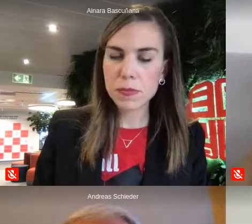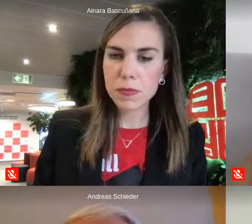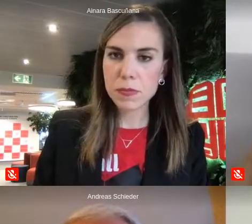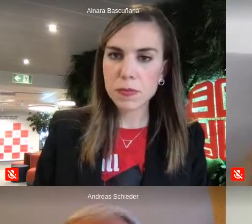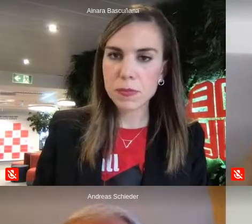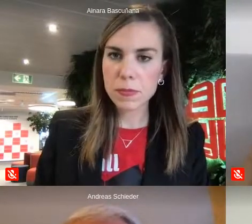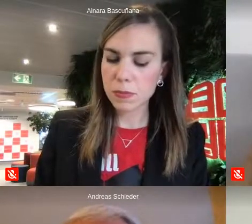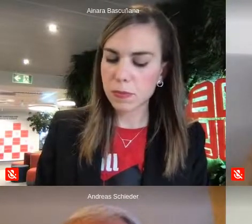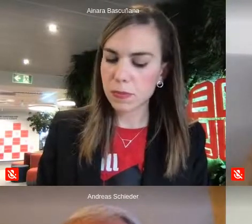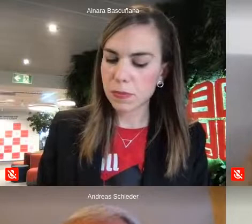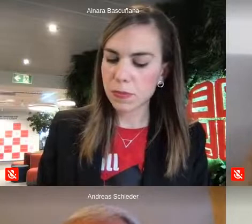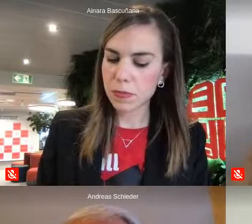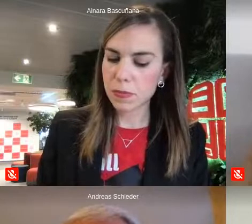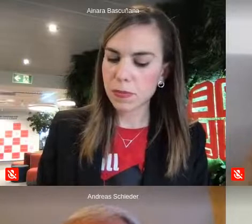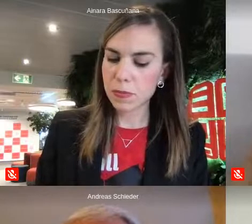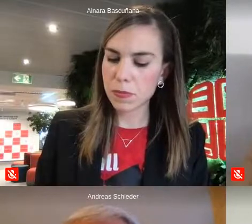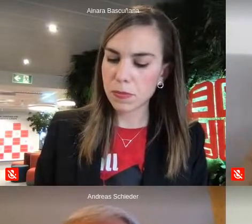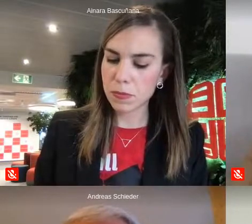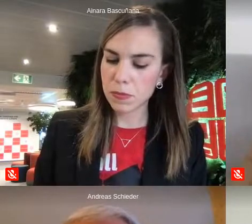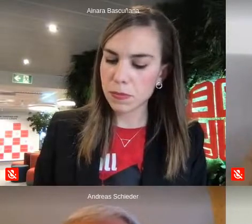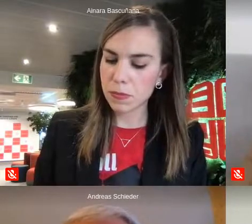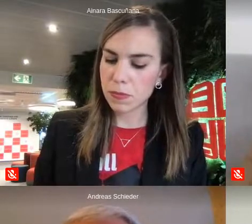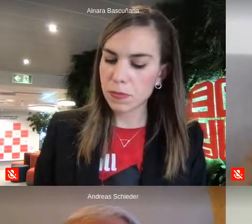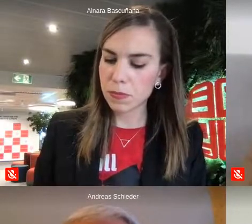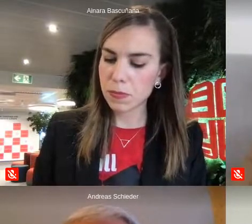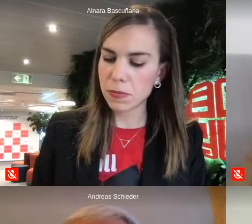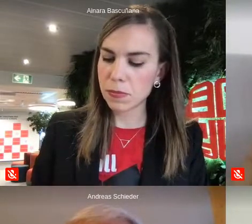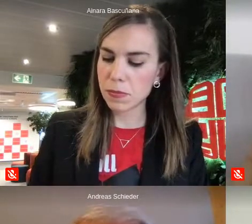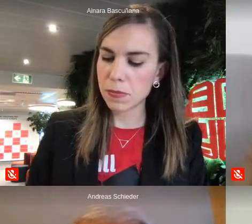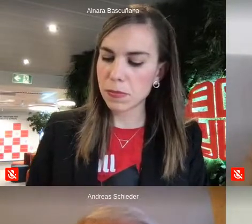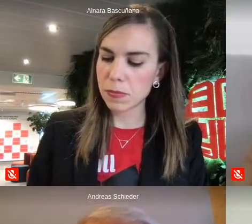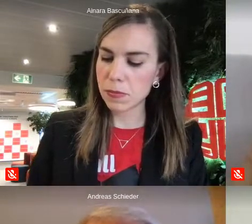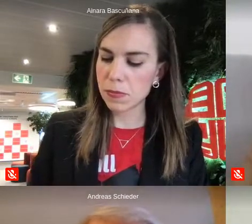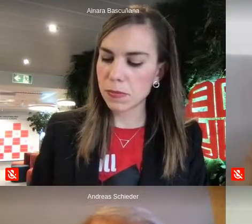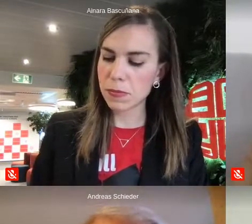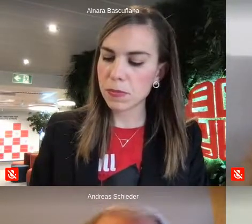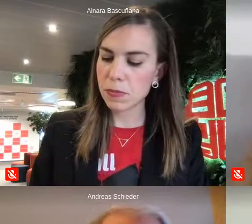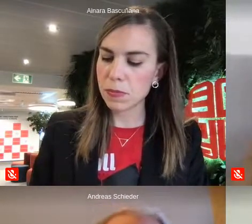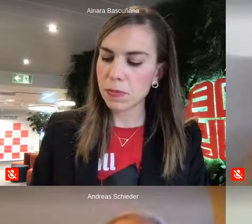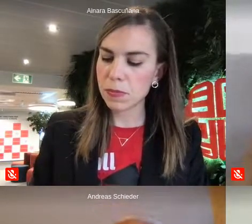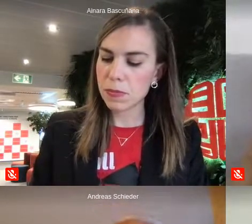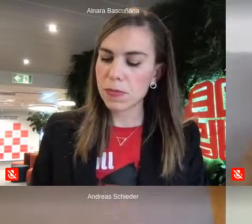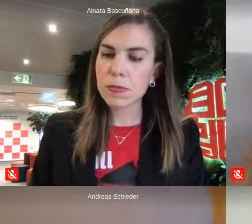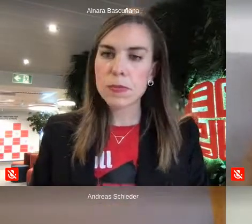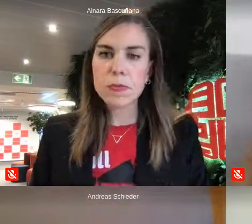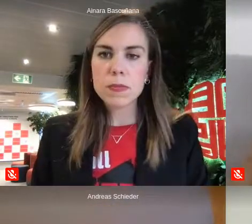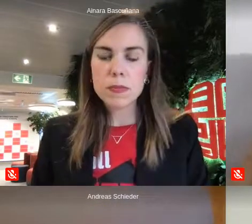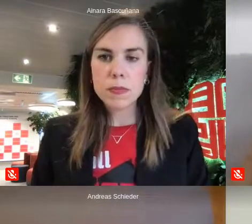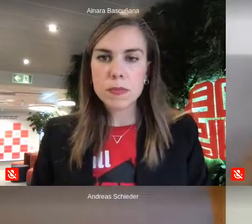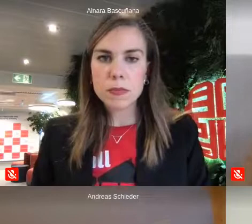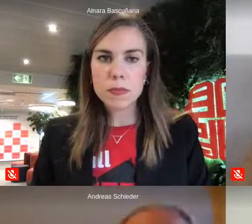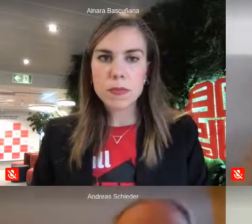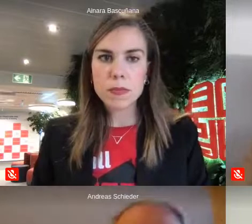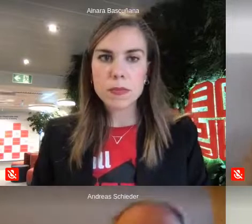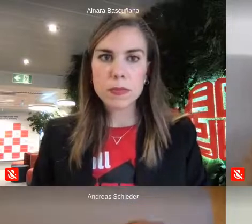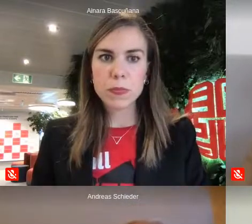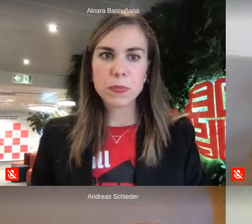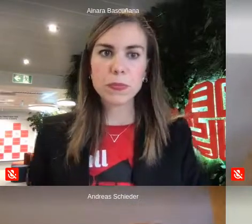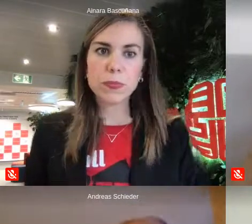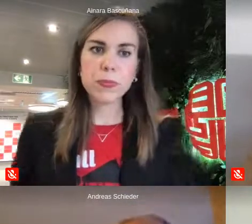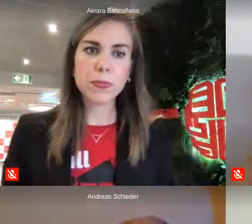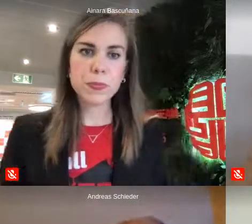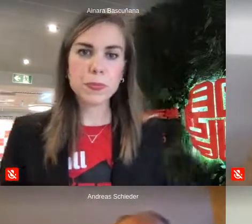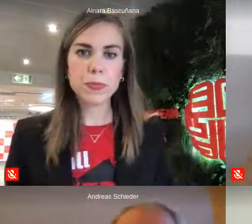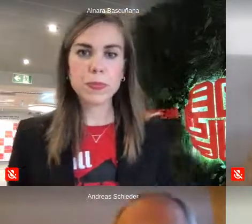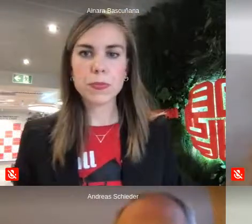example, or even on distribution of lower quality products on our market.